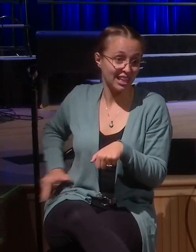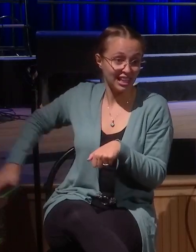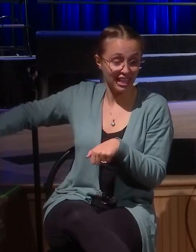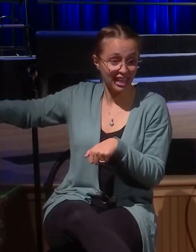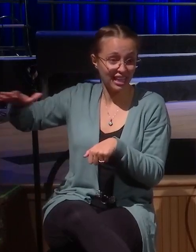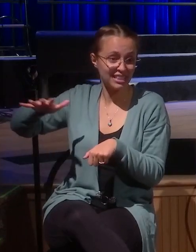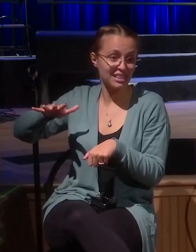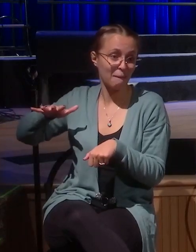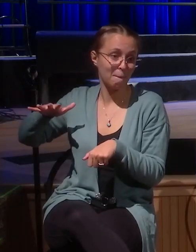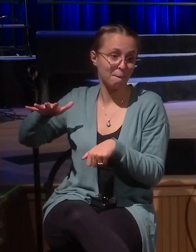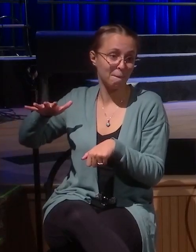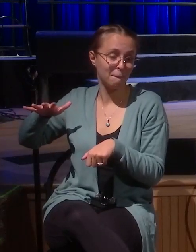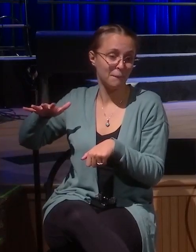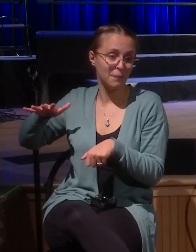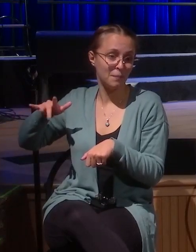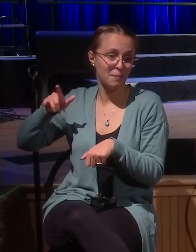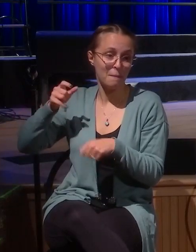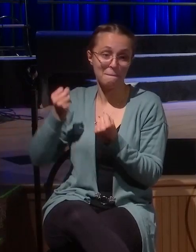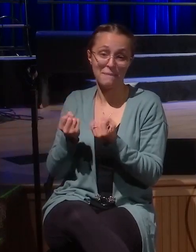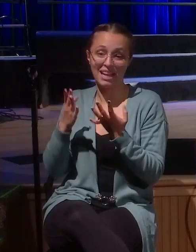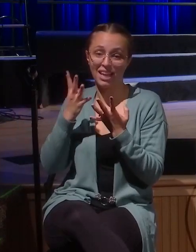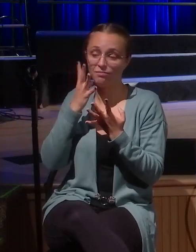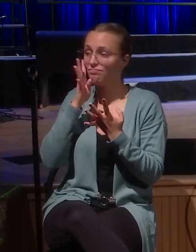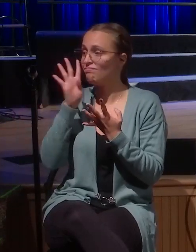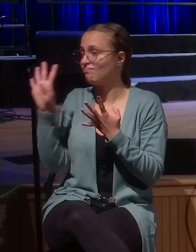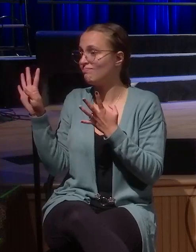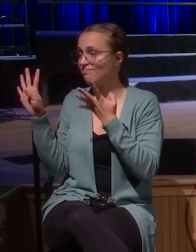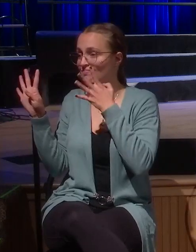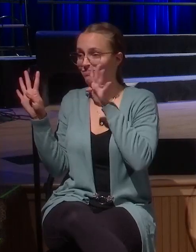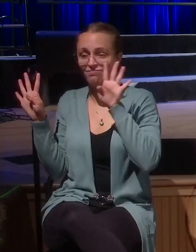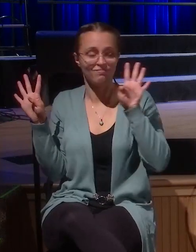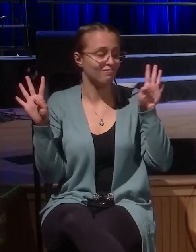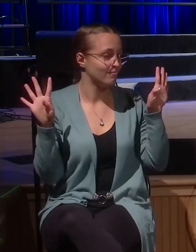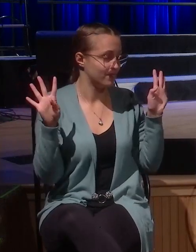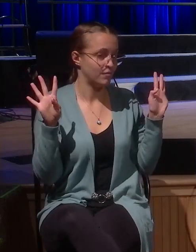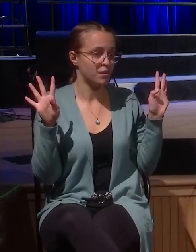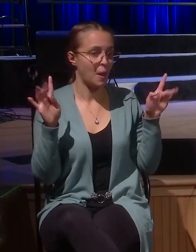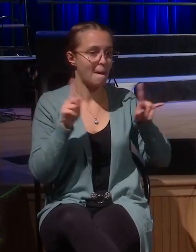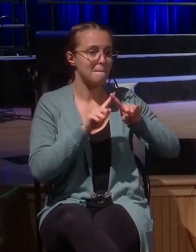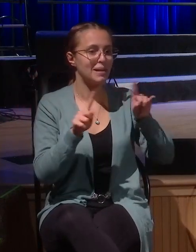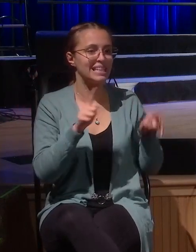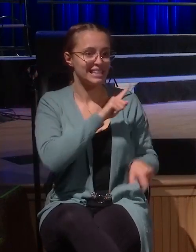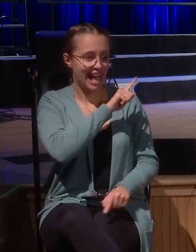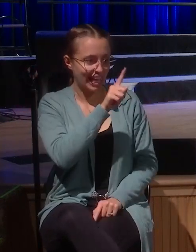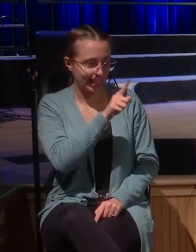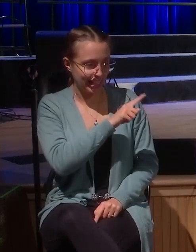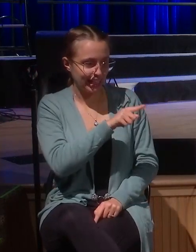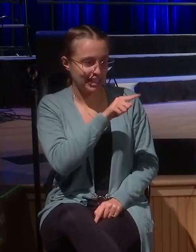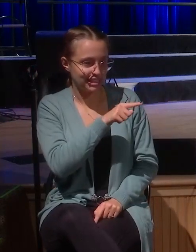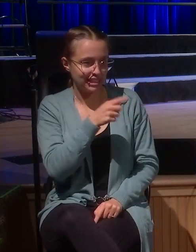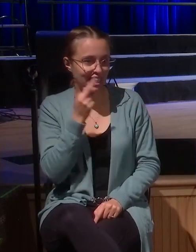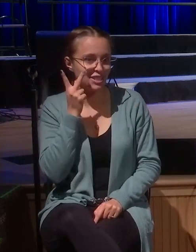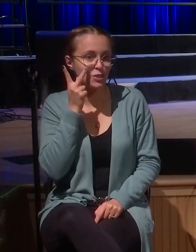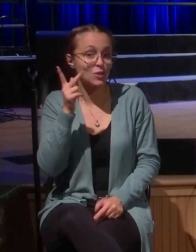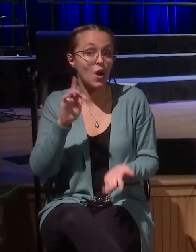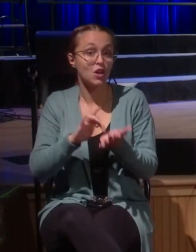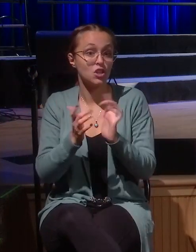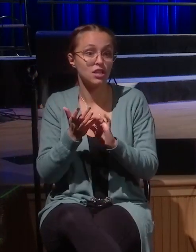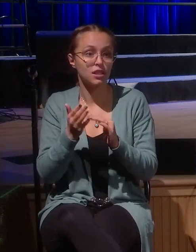But Zacchaeus saw Jesus up close, face to face, in his home and in his presence